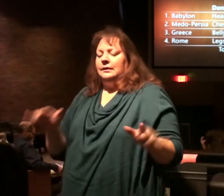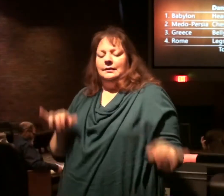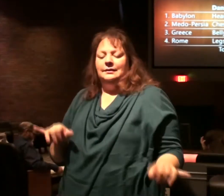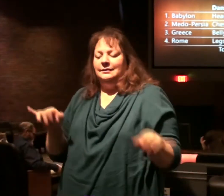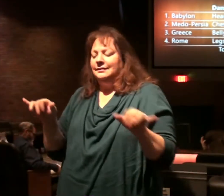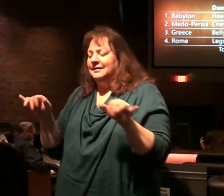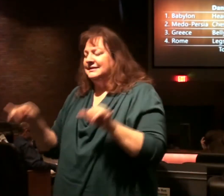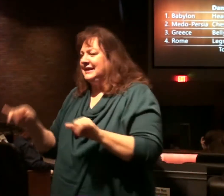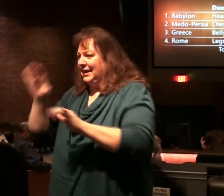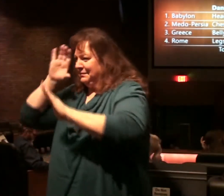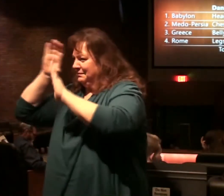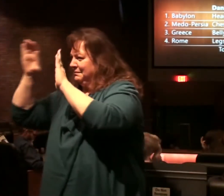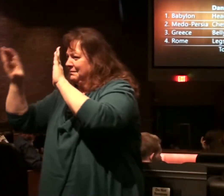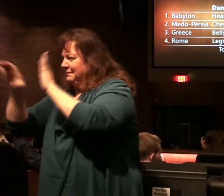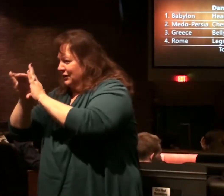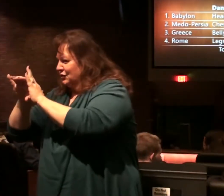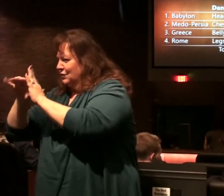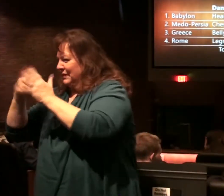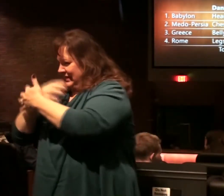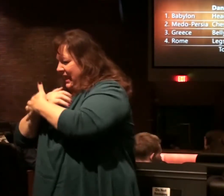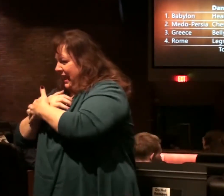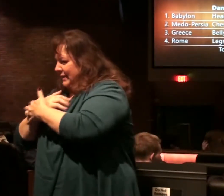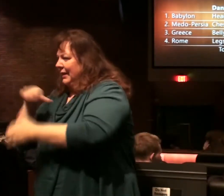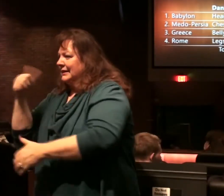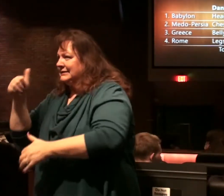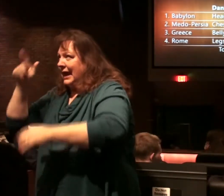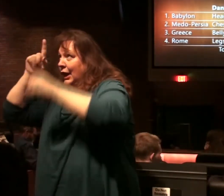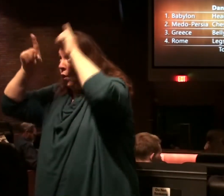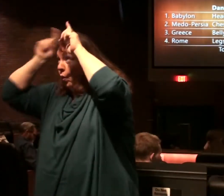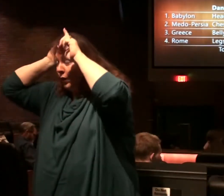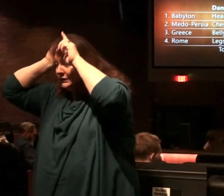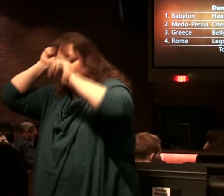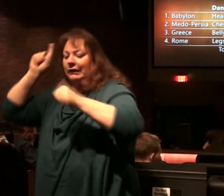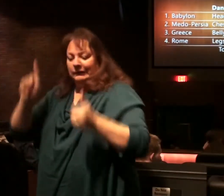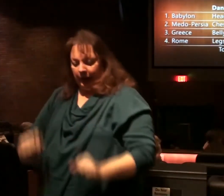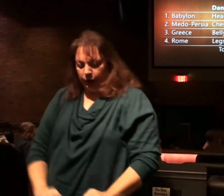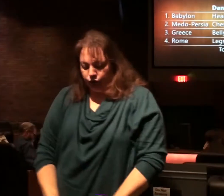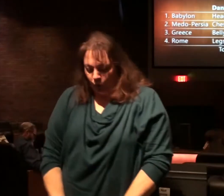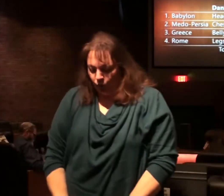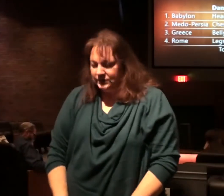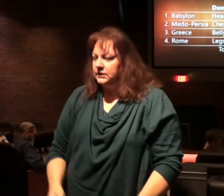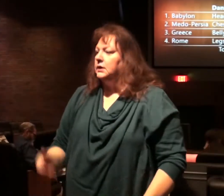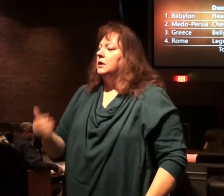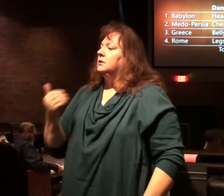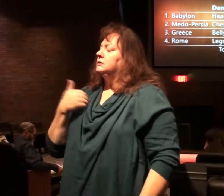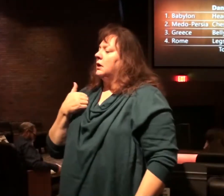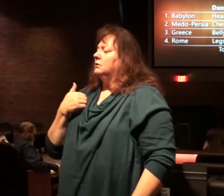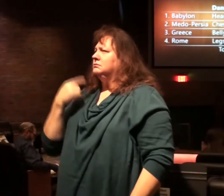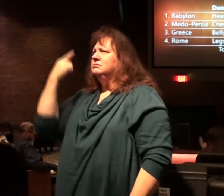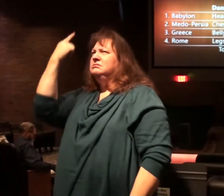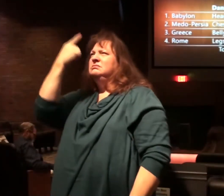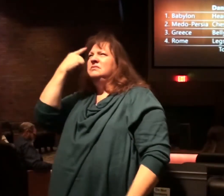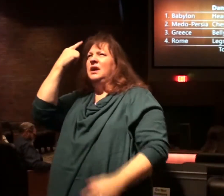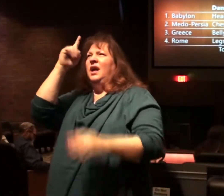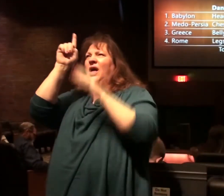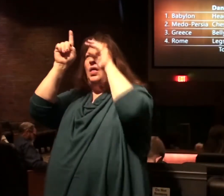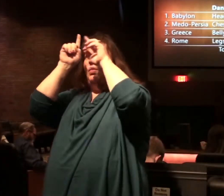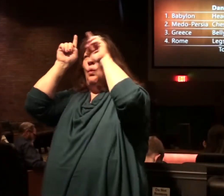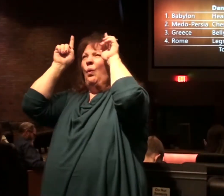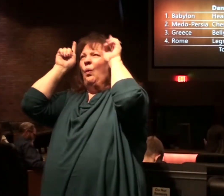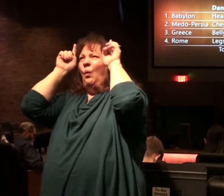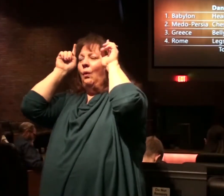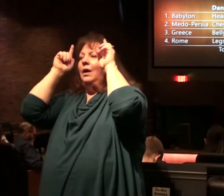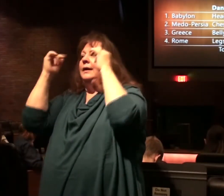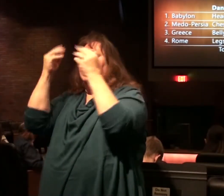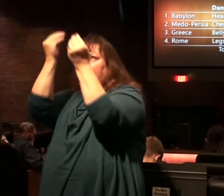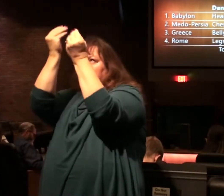picture with different imagery. It's ten horns. While I was contemplating the horns, now we're going to get